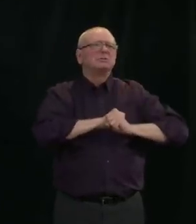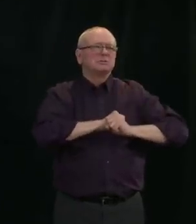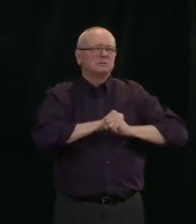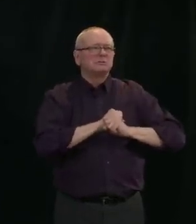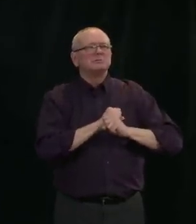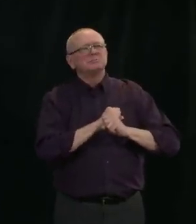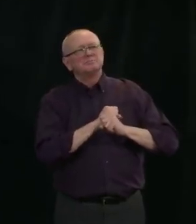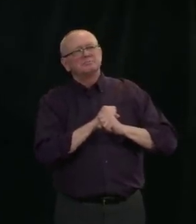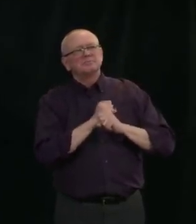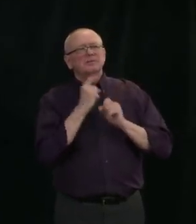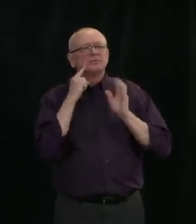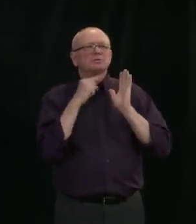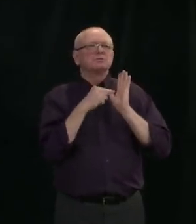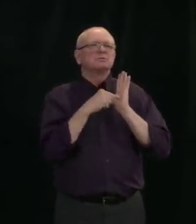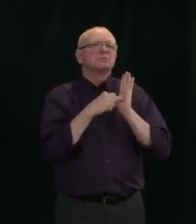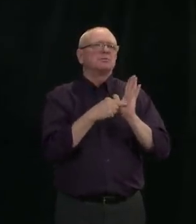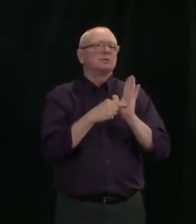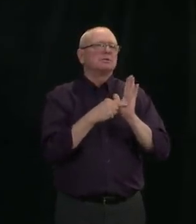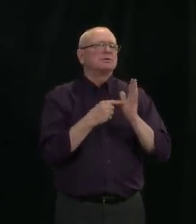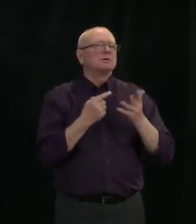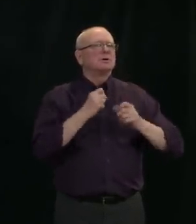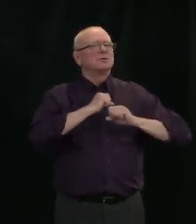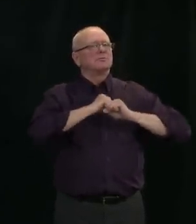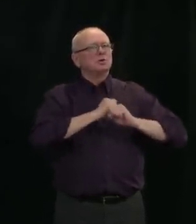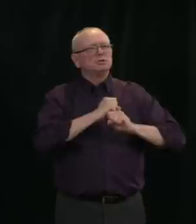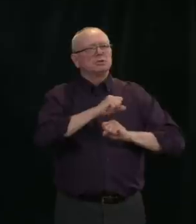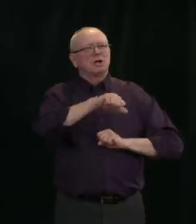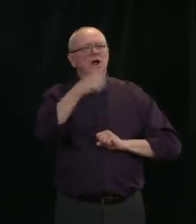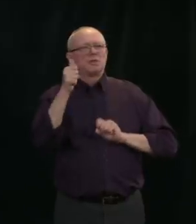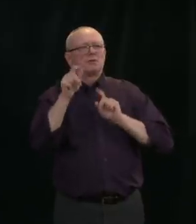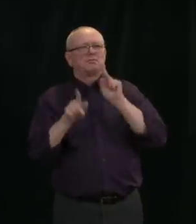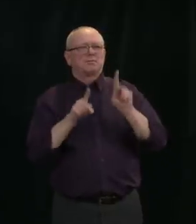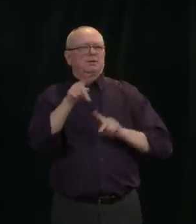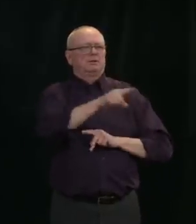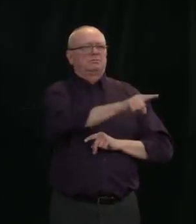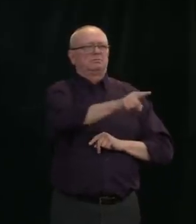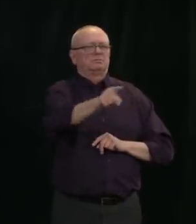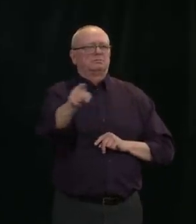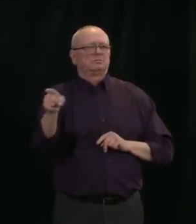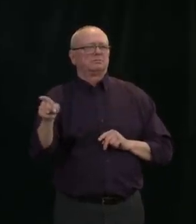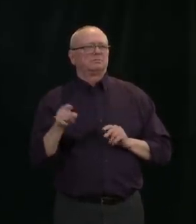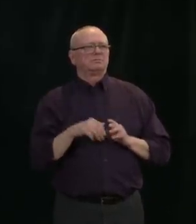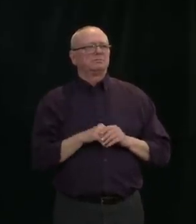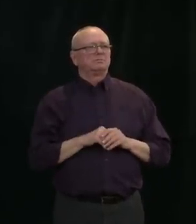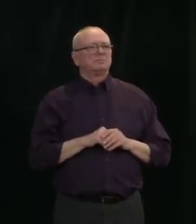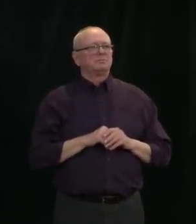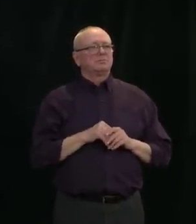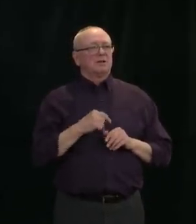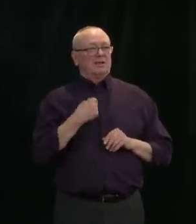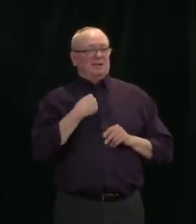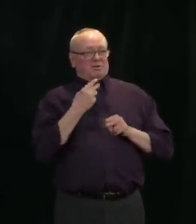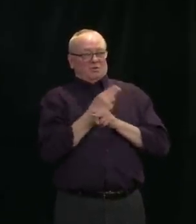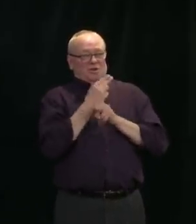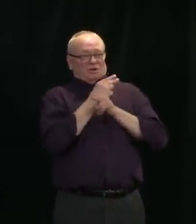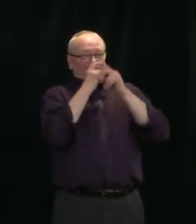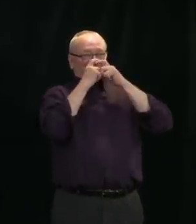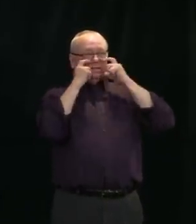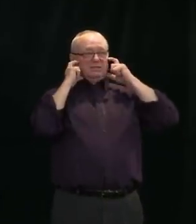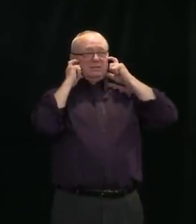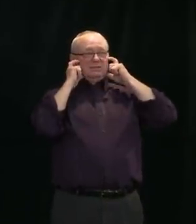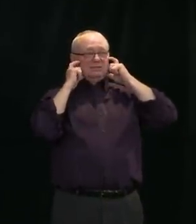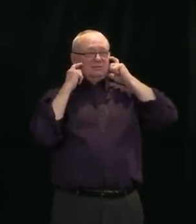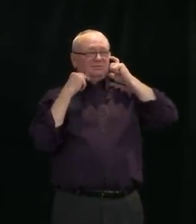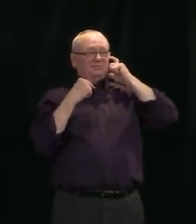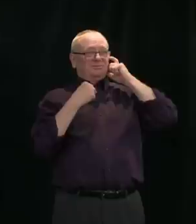It would protect others from those who are wearing the mask rather than protecting the person wearing it from others. So in that